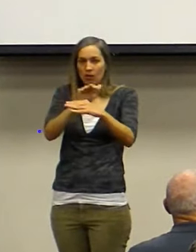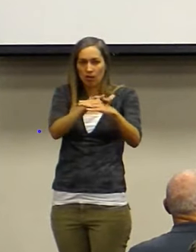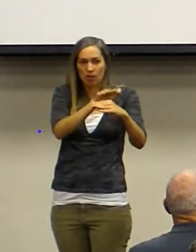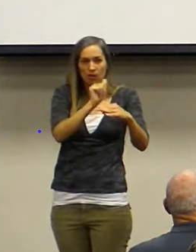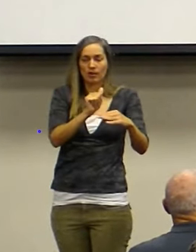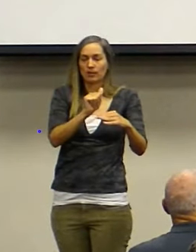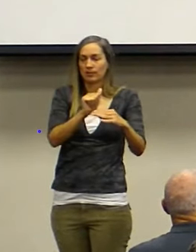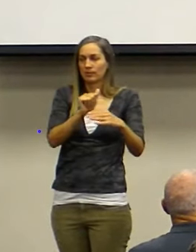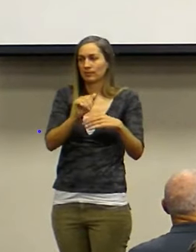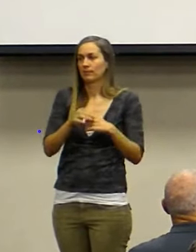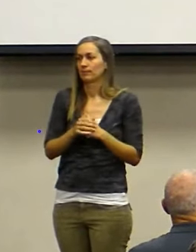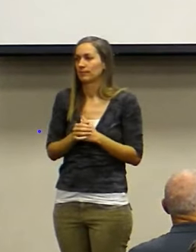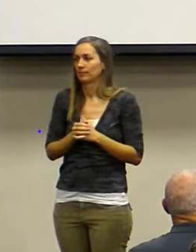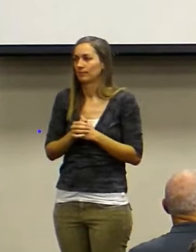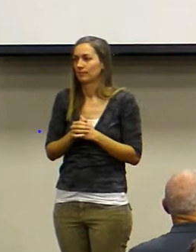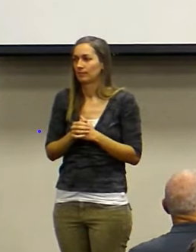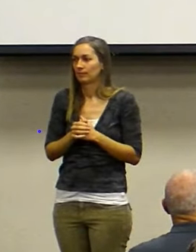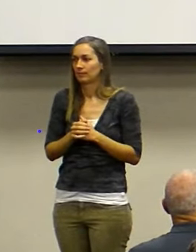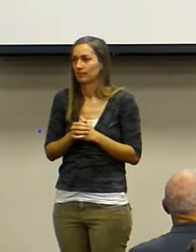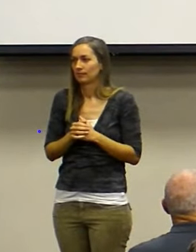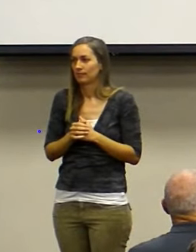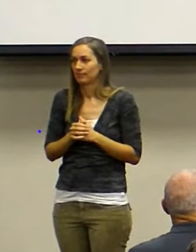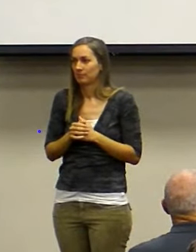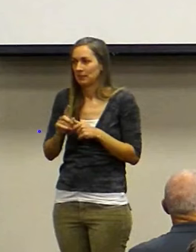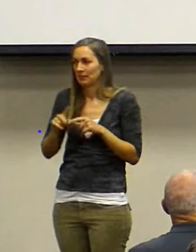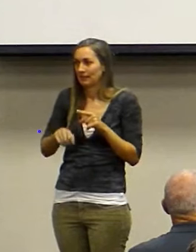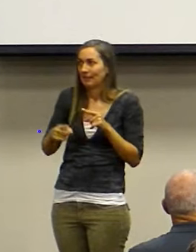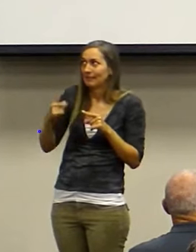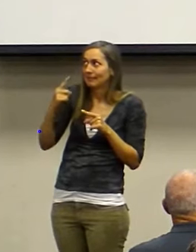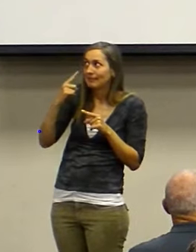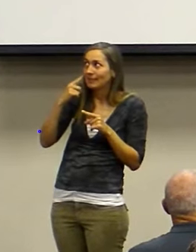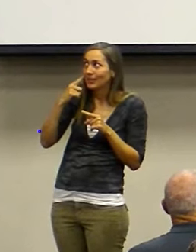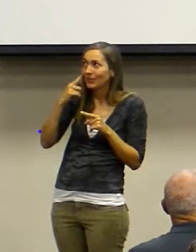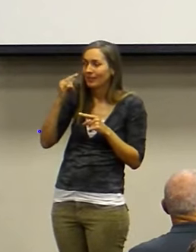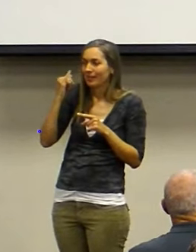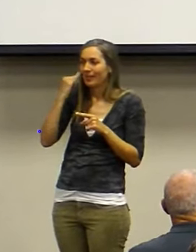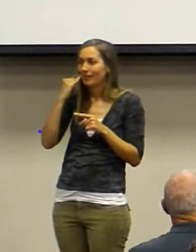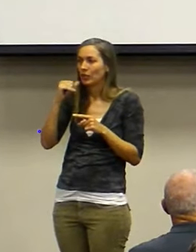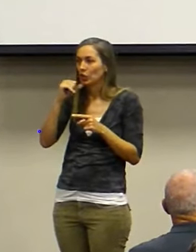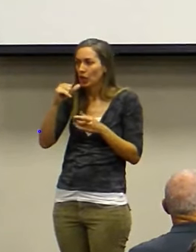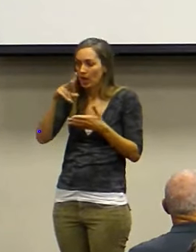But you're not going to answer him. You can't hear him, actually, if you're not in the word.